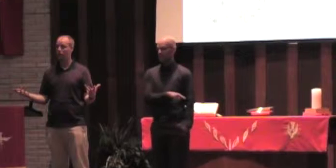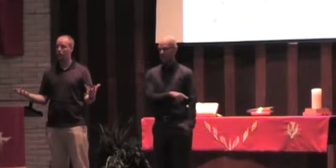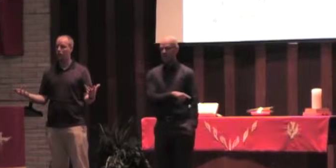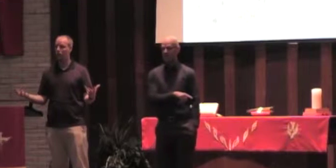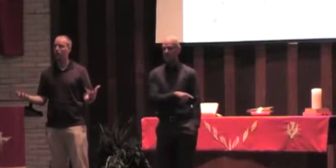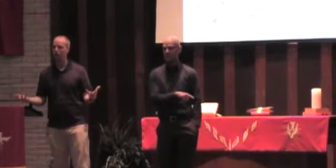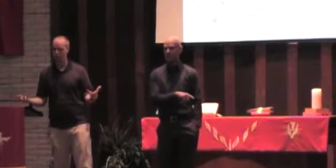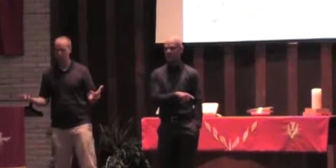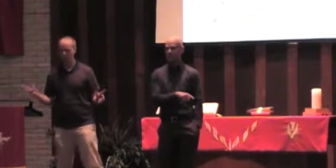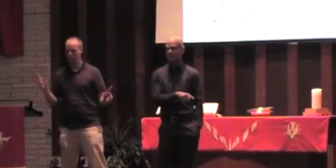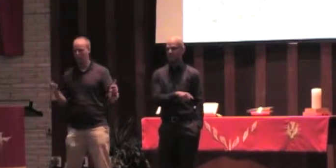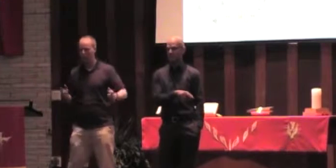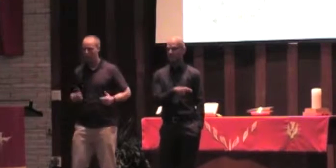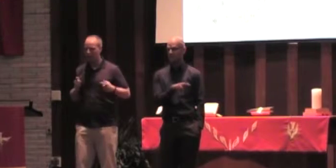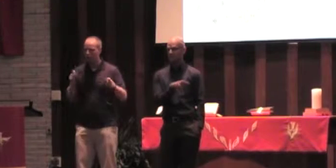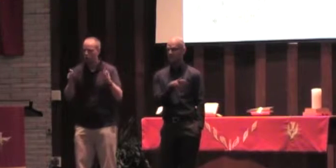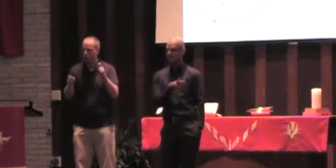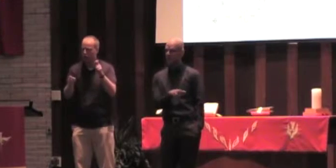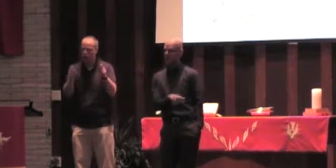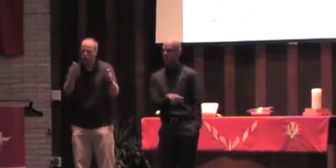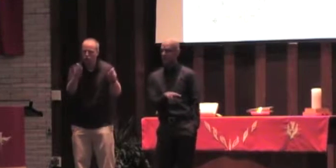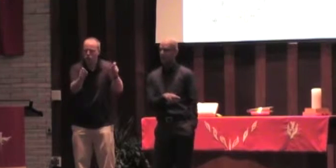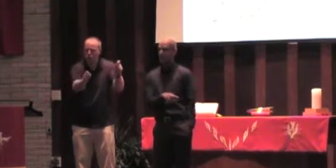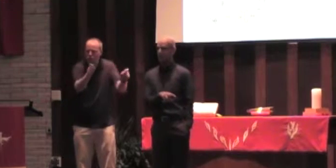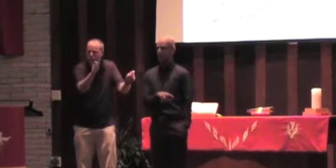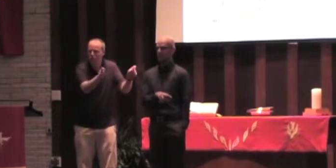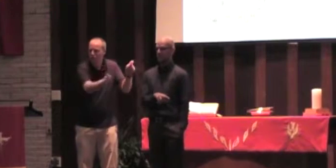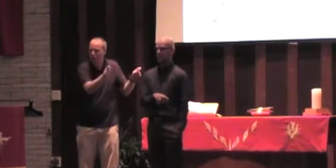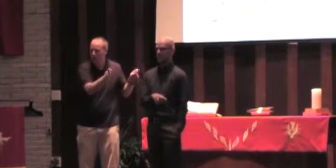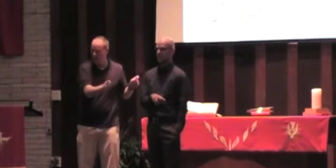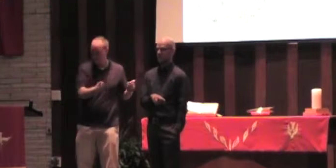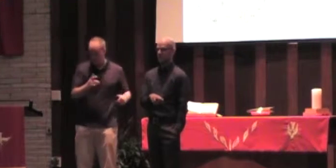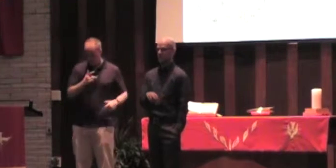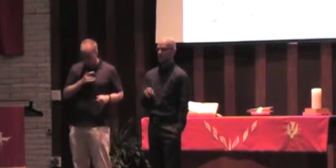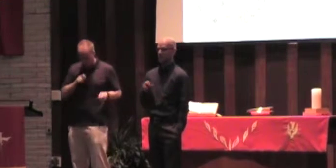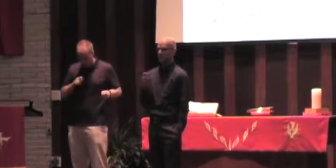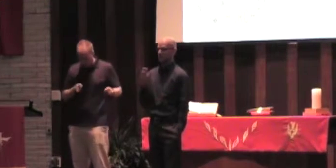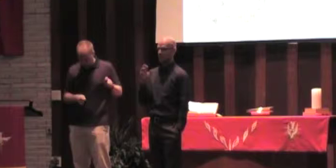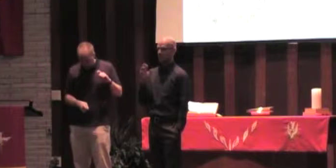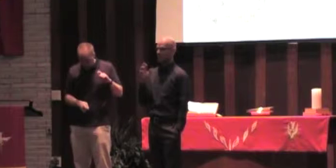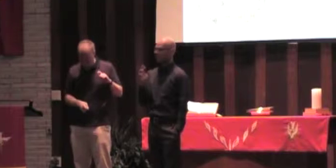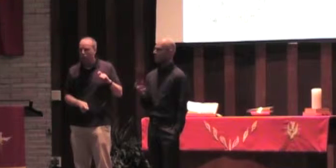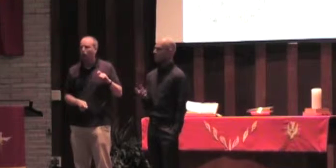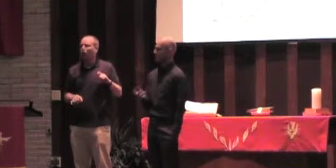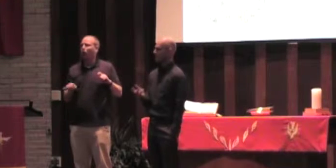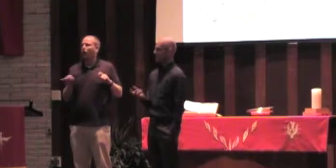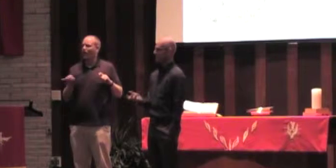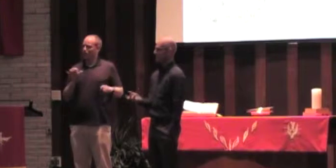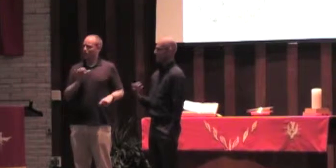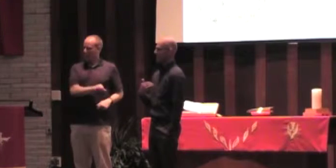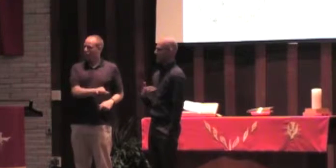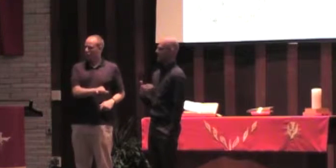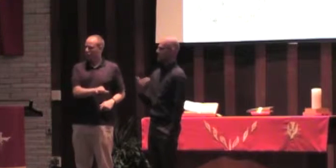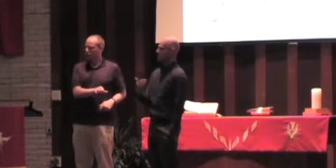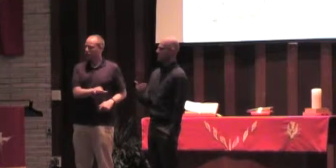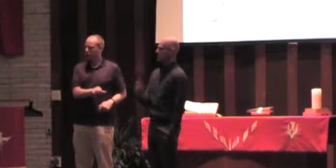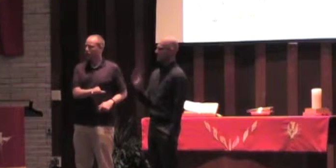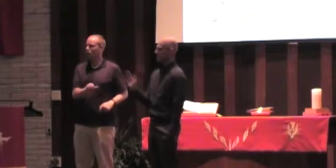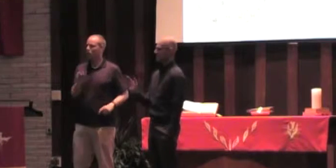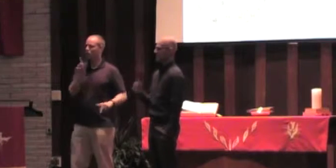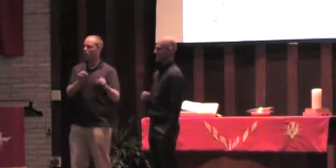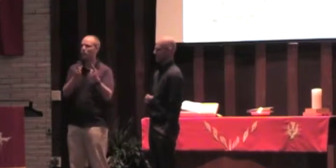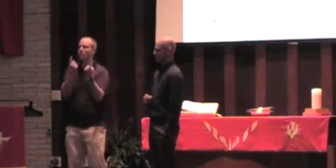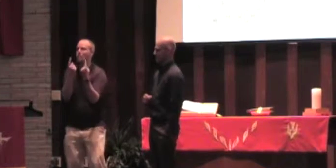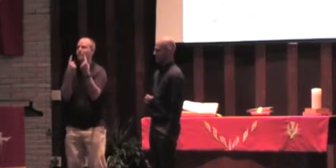Life change. People having their hearts transformed. The fruit of people coming to